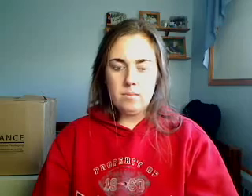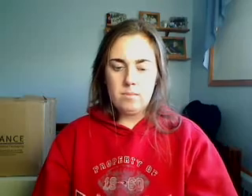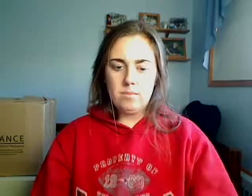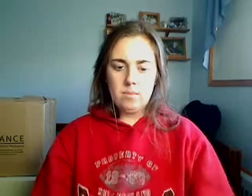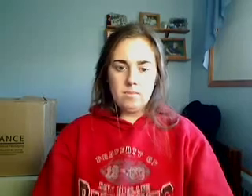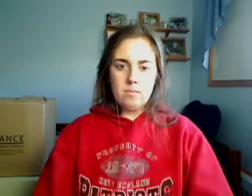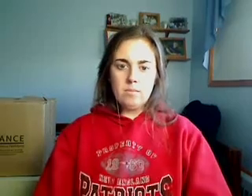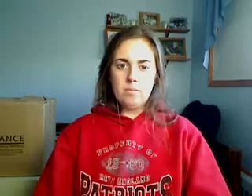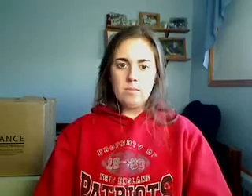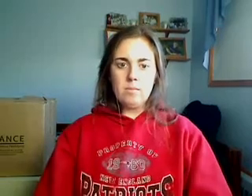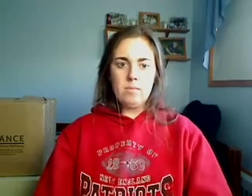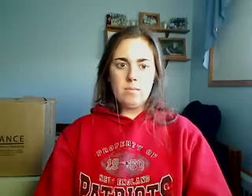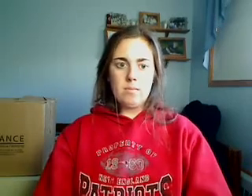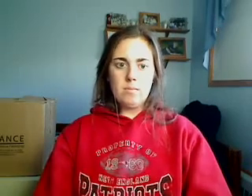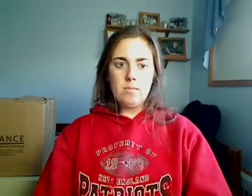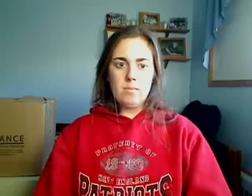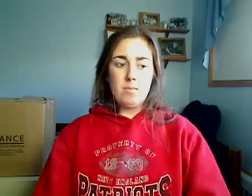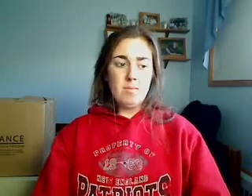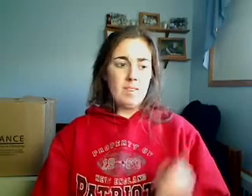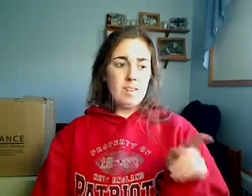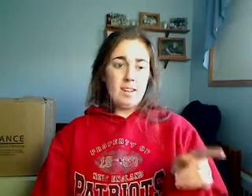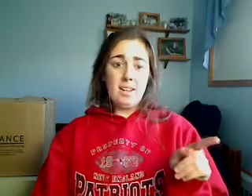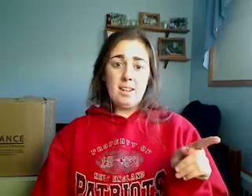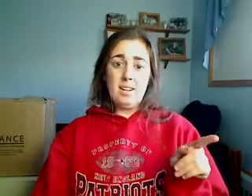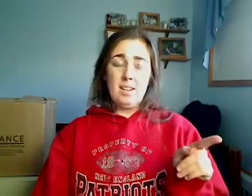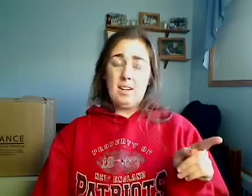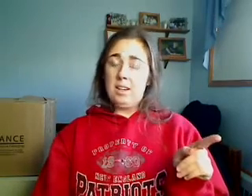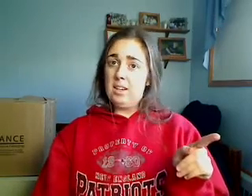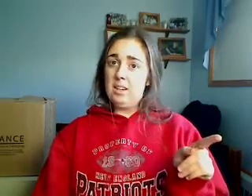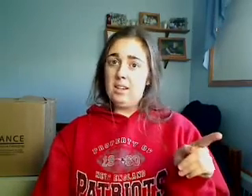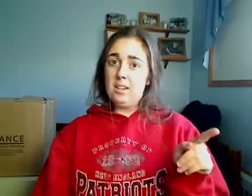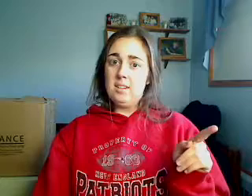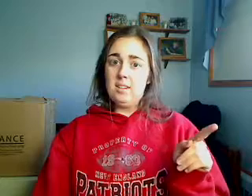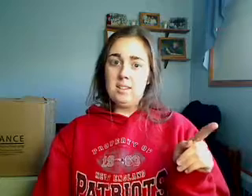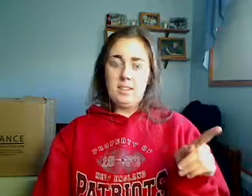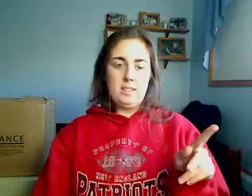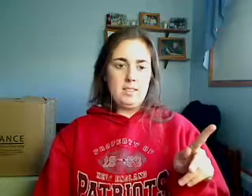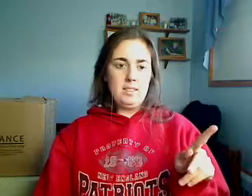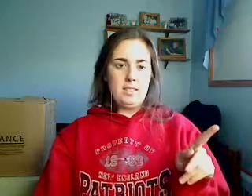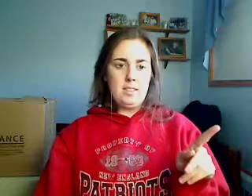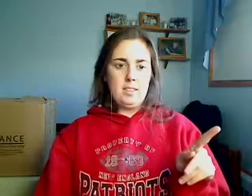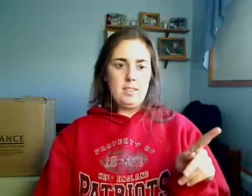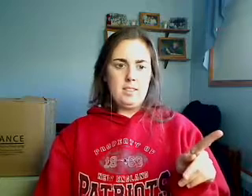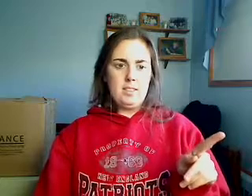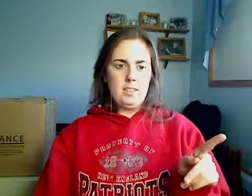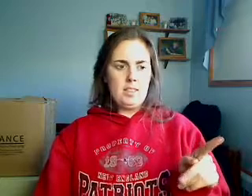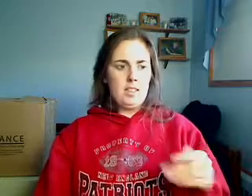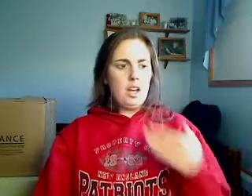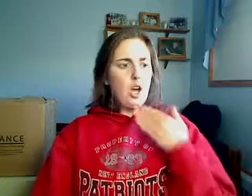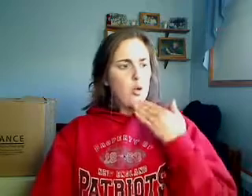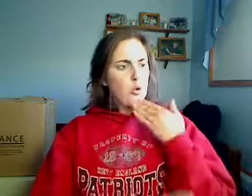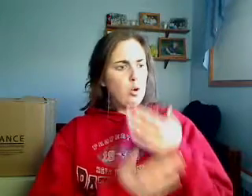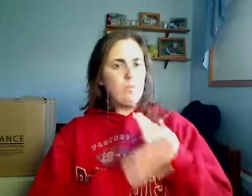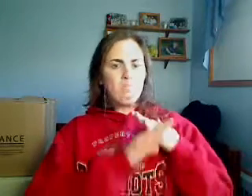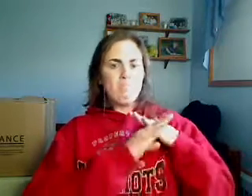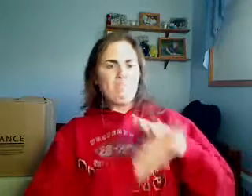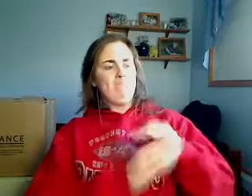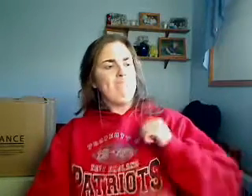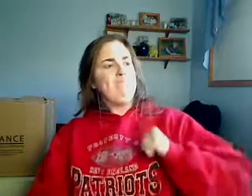He has done very well for himself in that business by protecting his privacy. It's interesting,